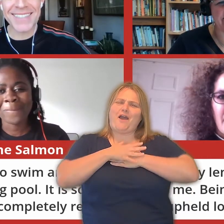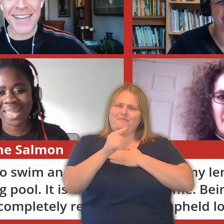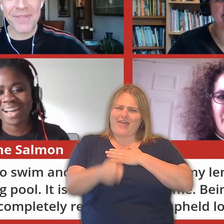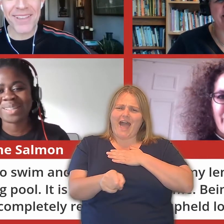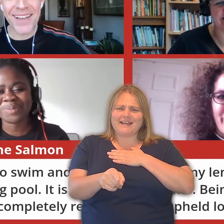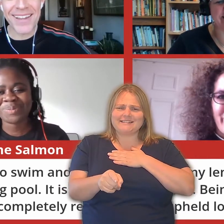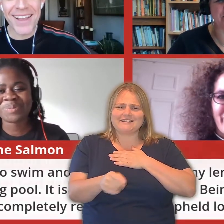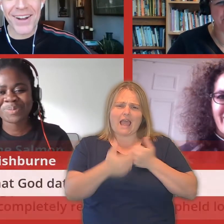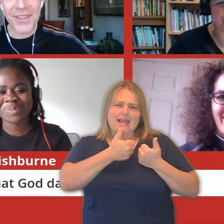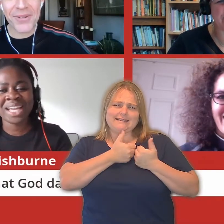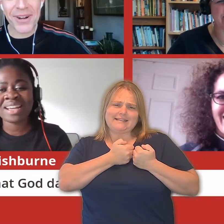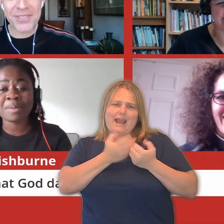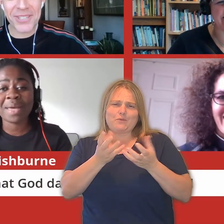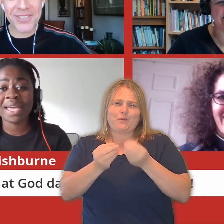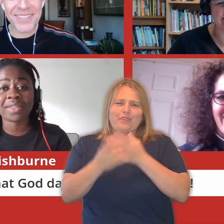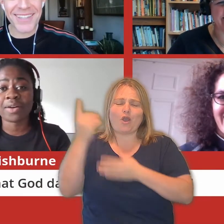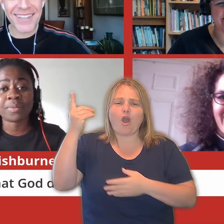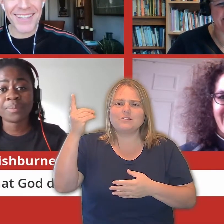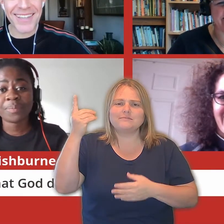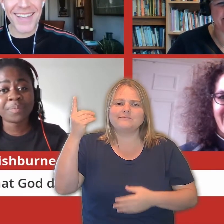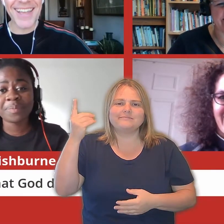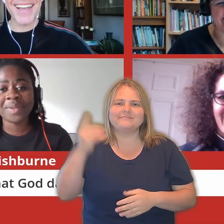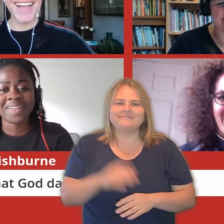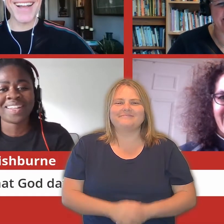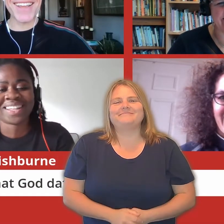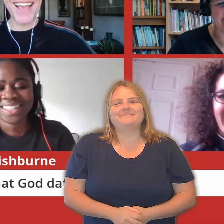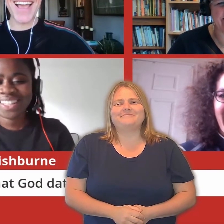God. date with God. Are you still single?